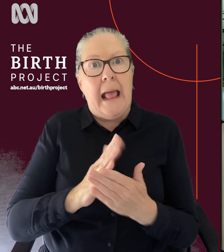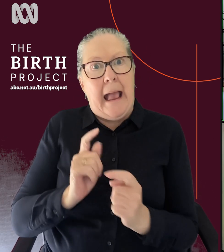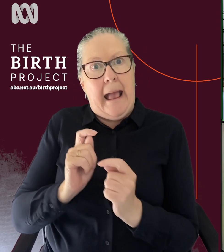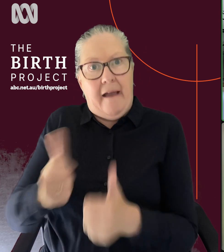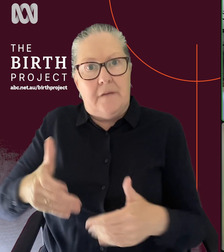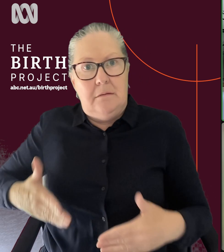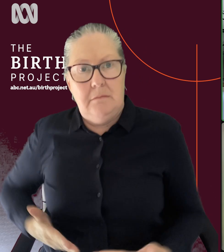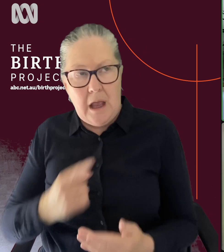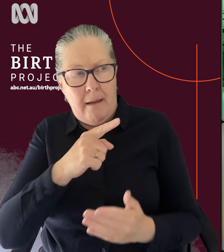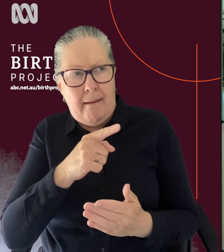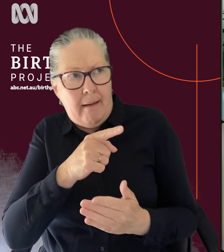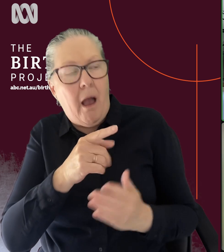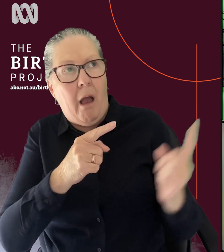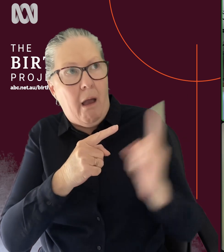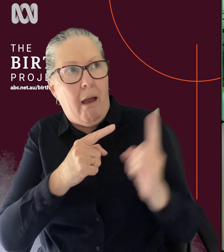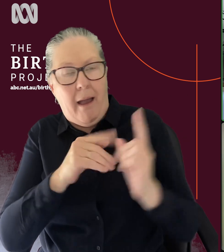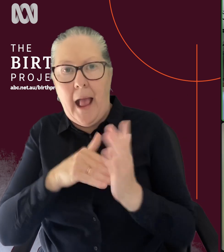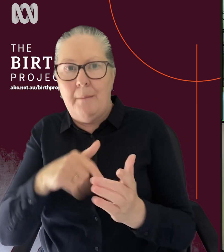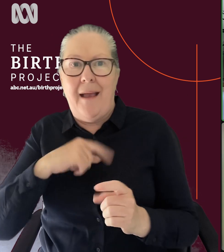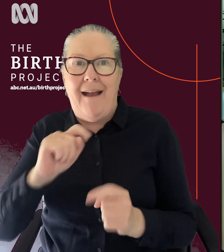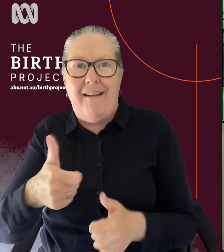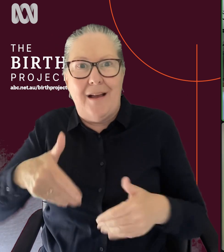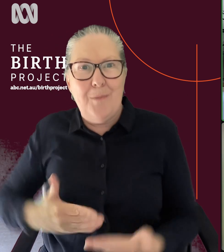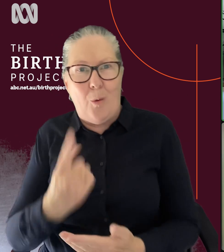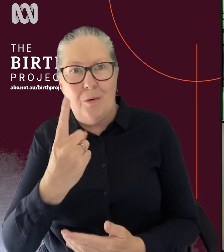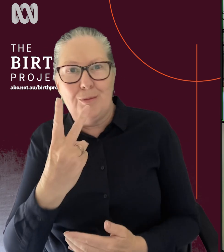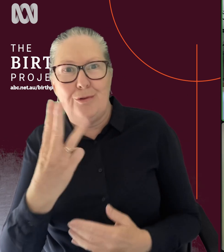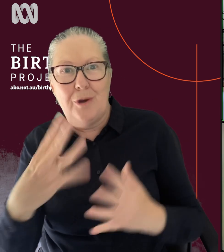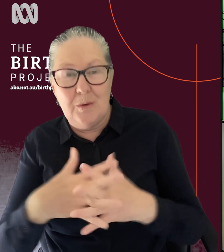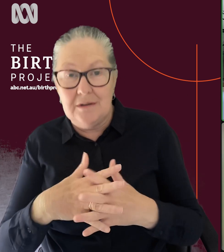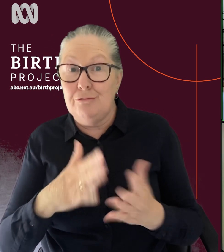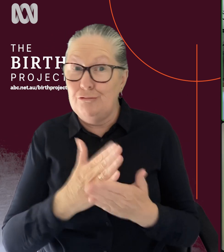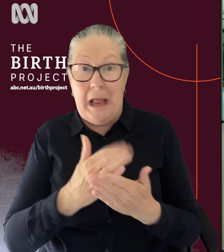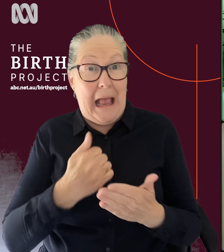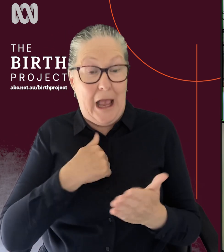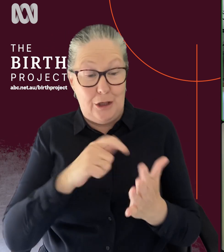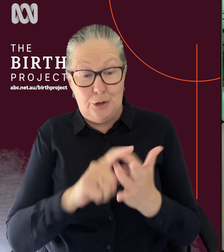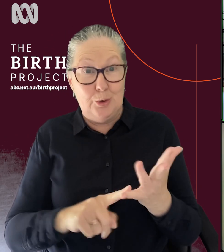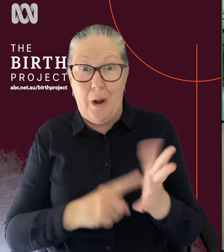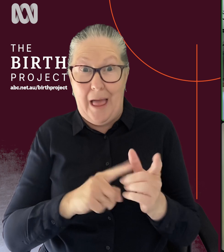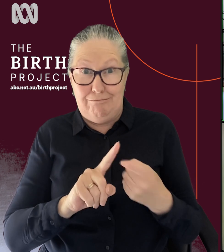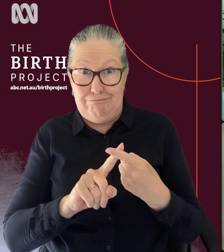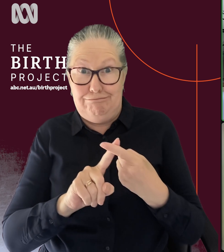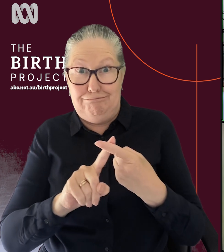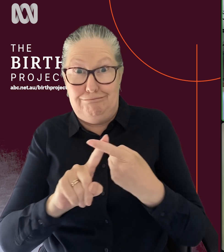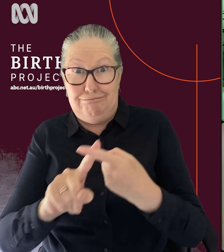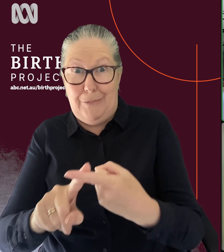after, you know, helping me through those initial first weeks. And to be honest, our doula has overstayed and she is not overstayed. I